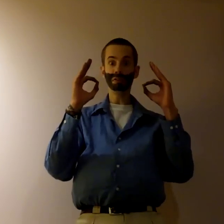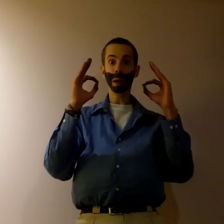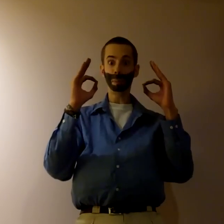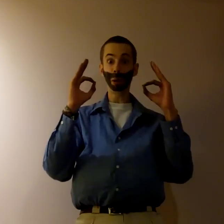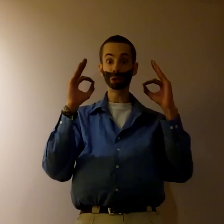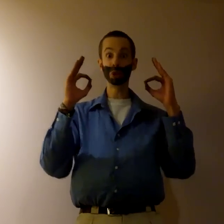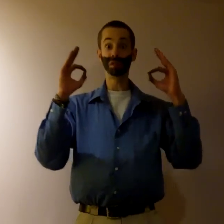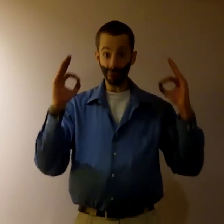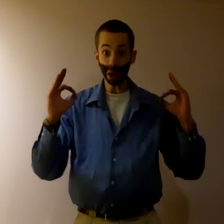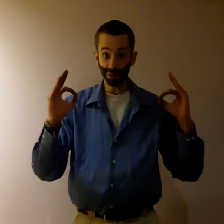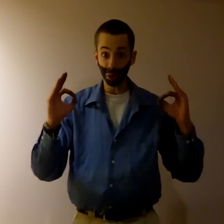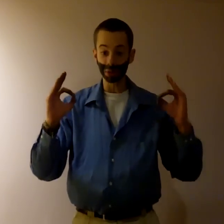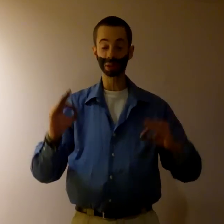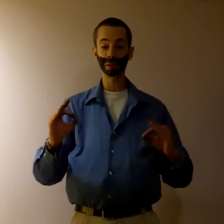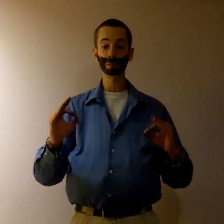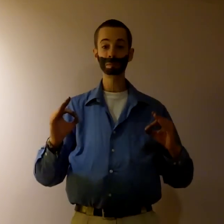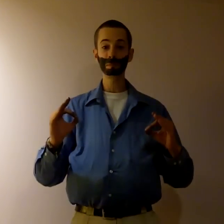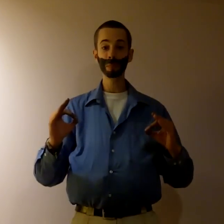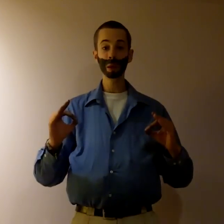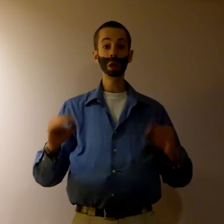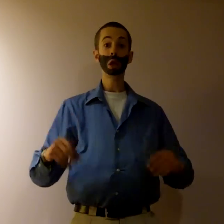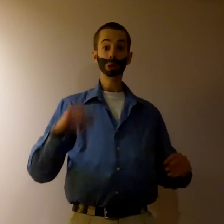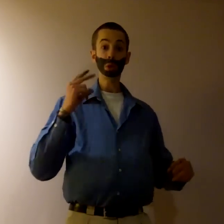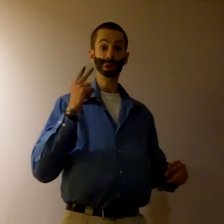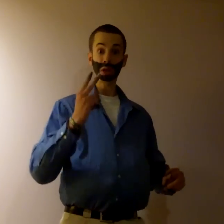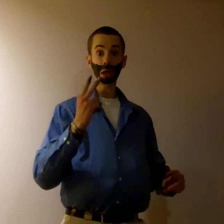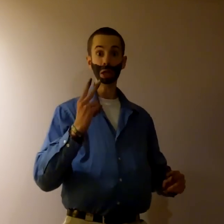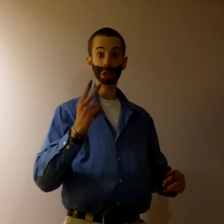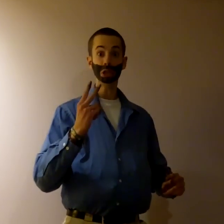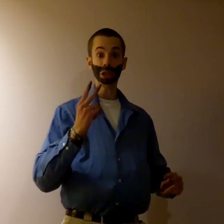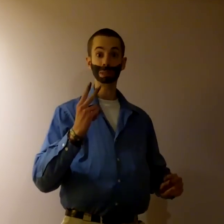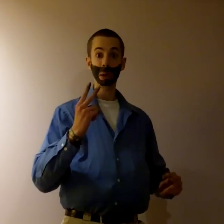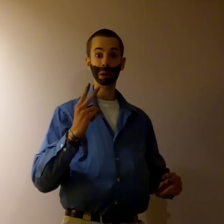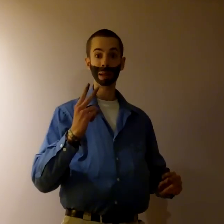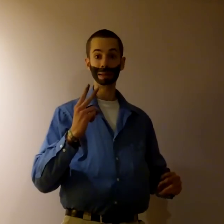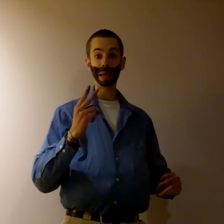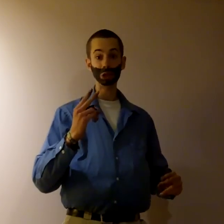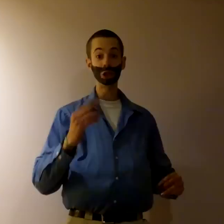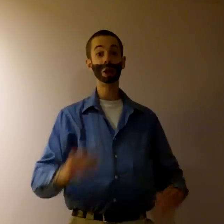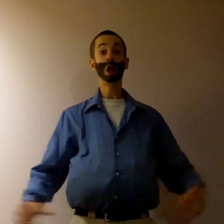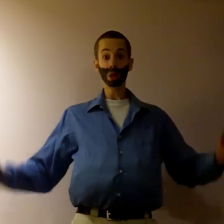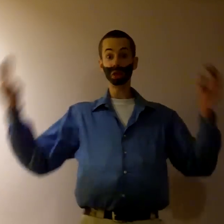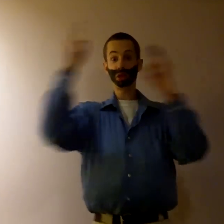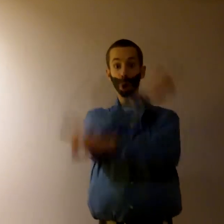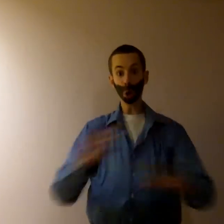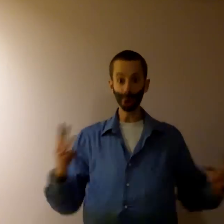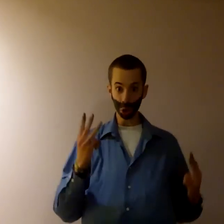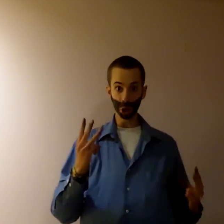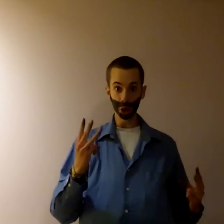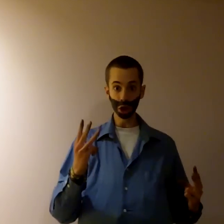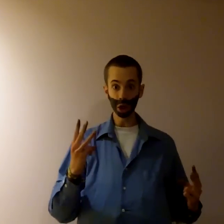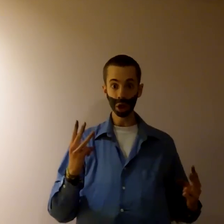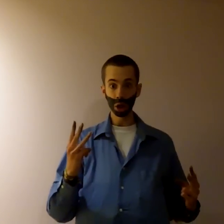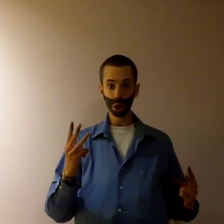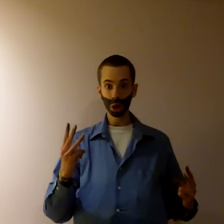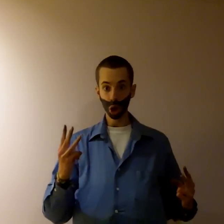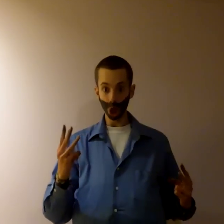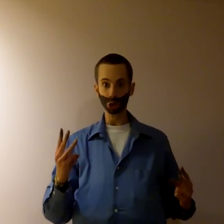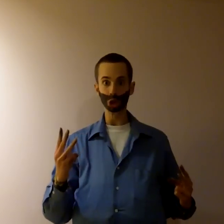one of my personal favorites. So the second E is experimentation. The third E is